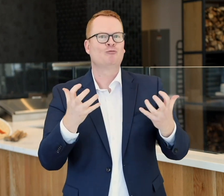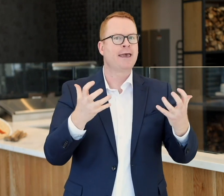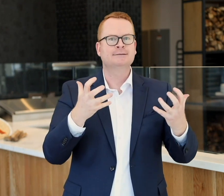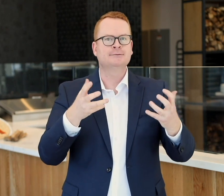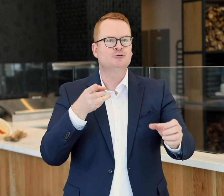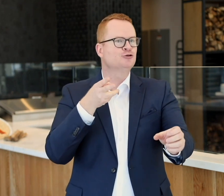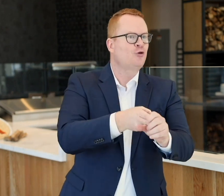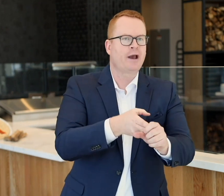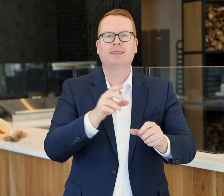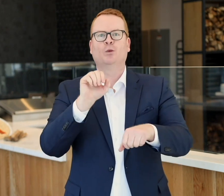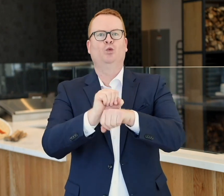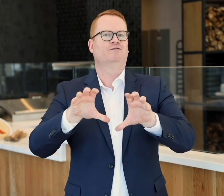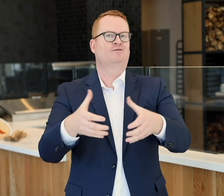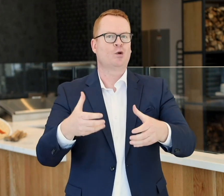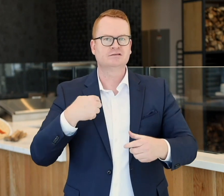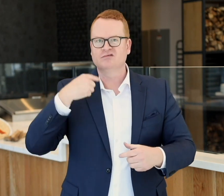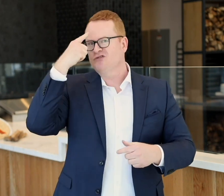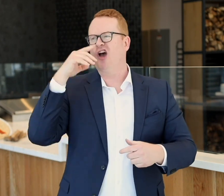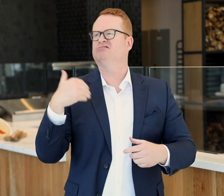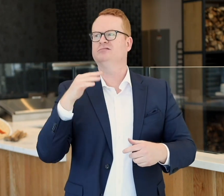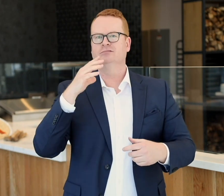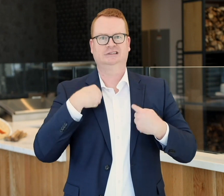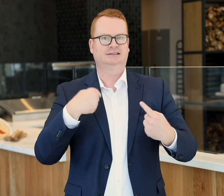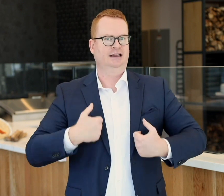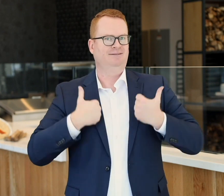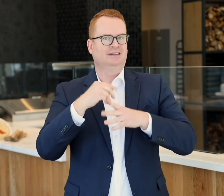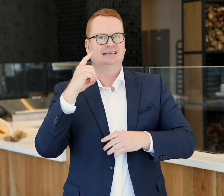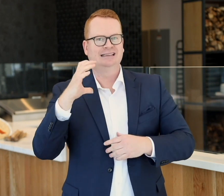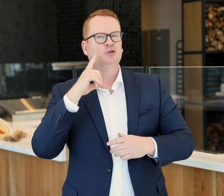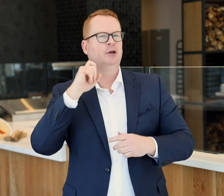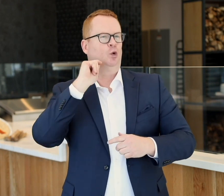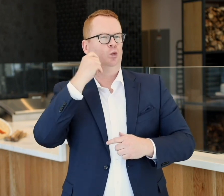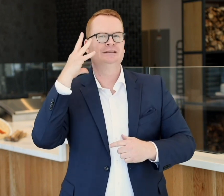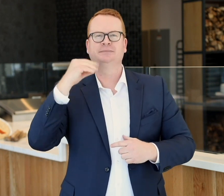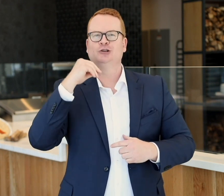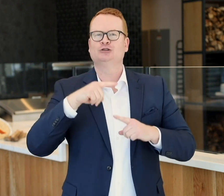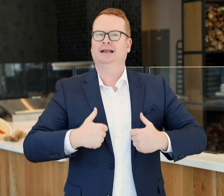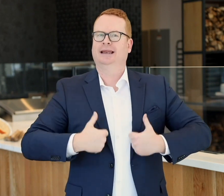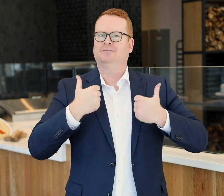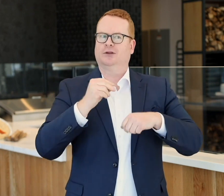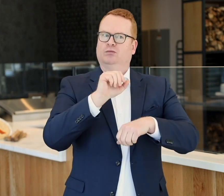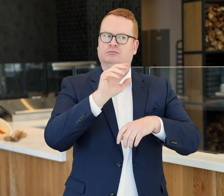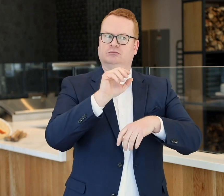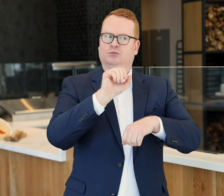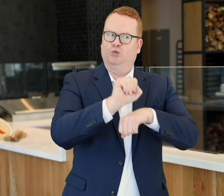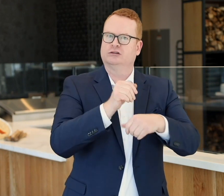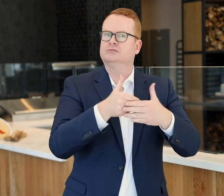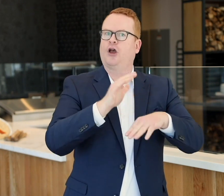to join the workforce. While living in DC, I thought it would be a neat experience to work on Capitol